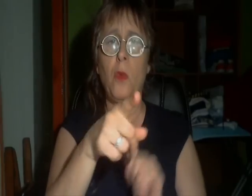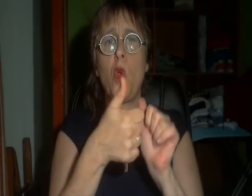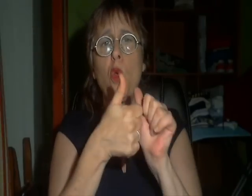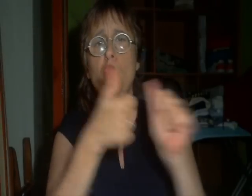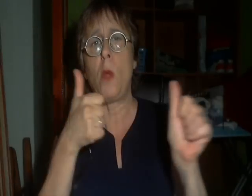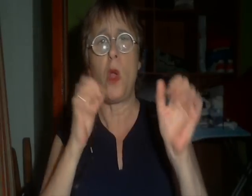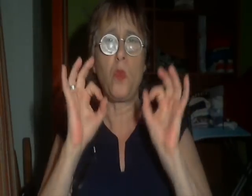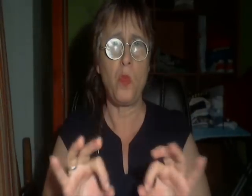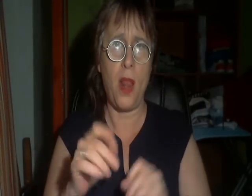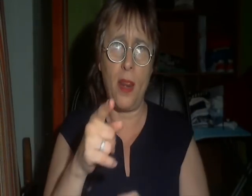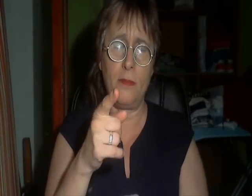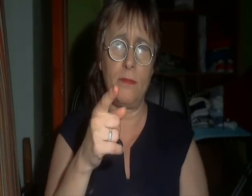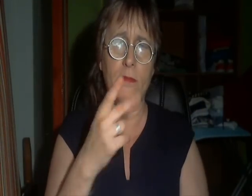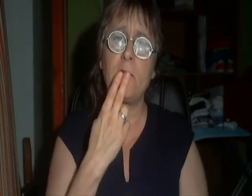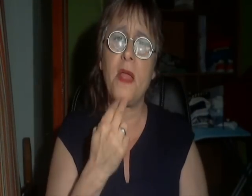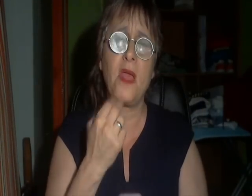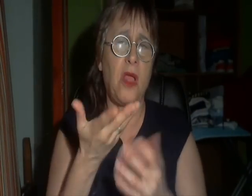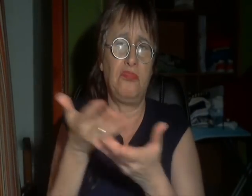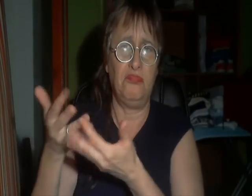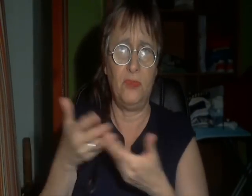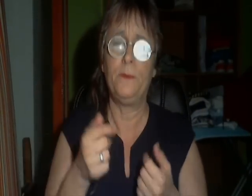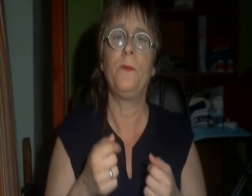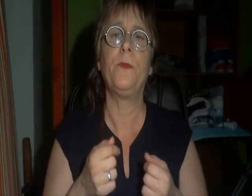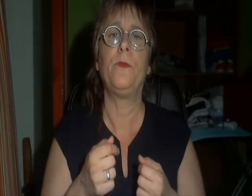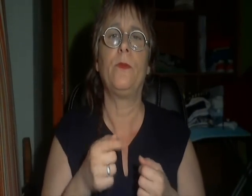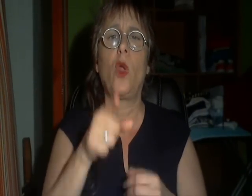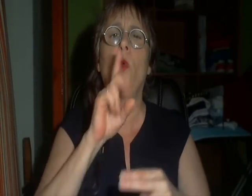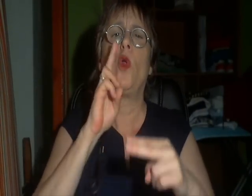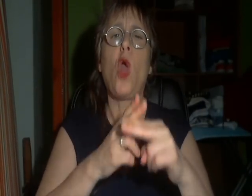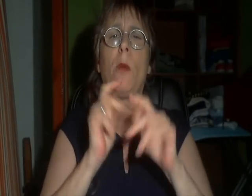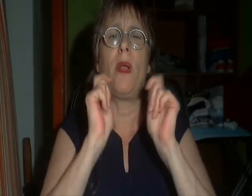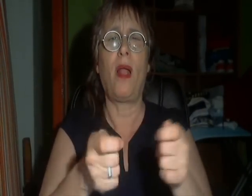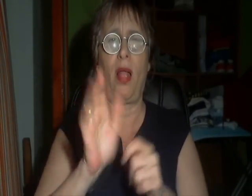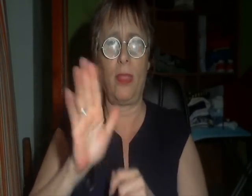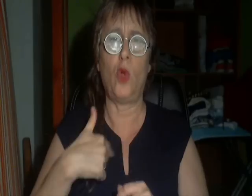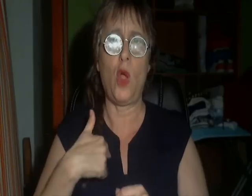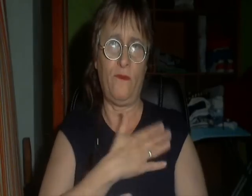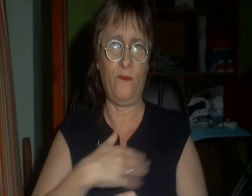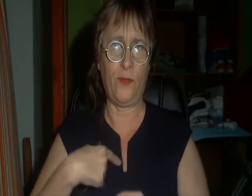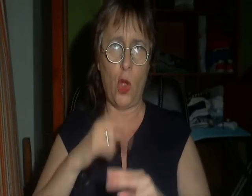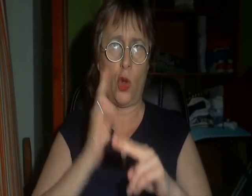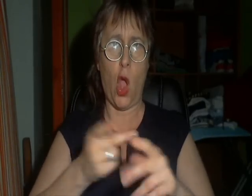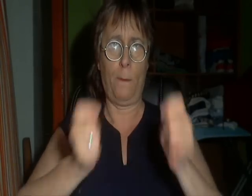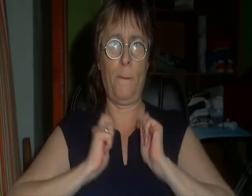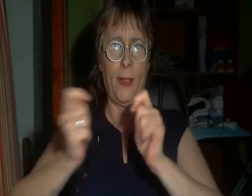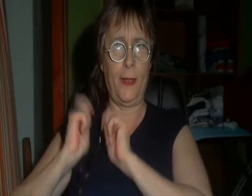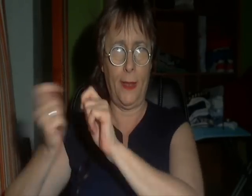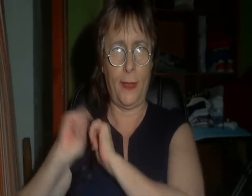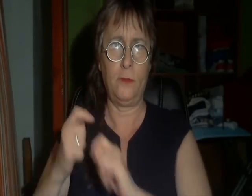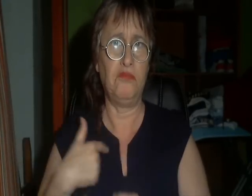Hawlucha, Froakie, you're the best! Great Covenant! I've never seen more awesome partners than you two!